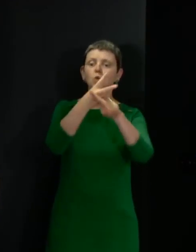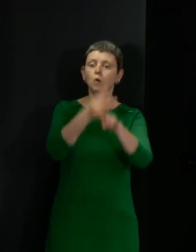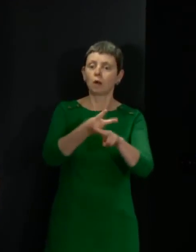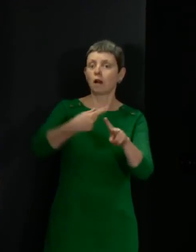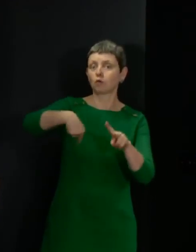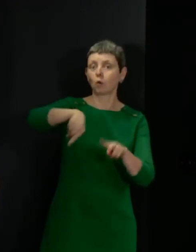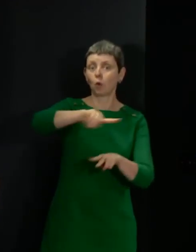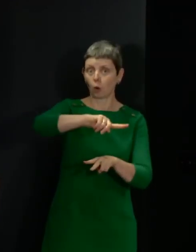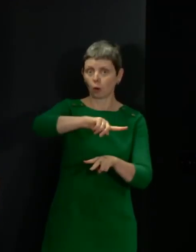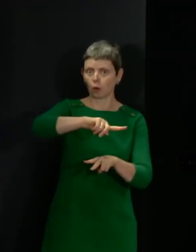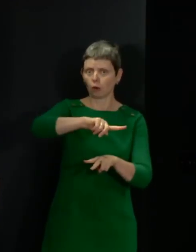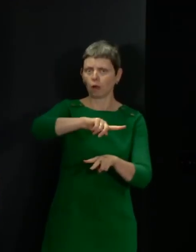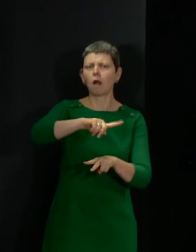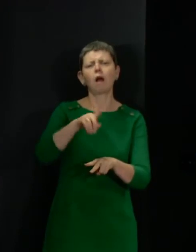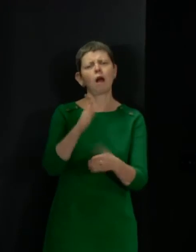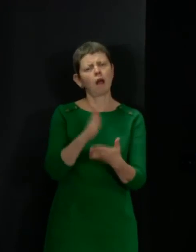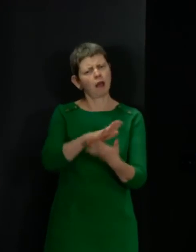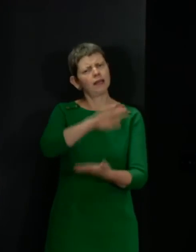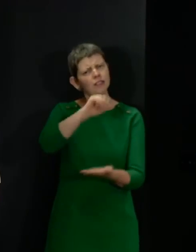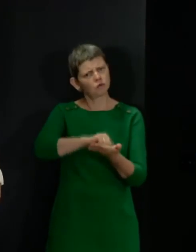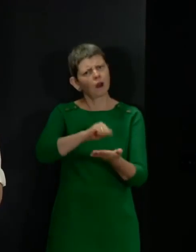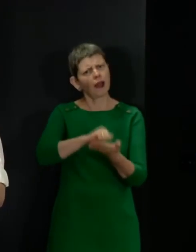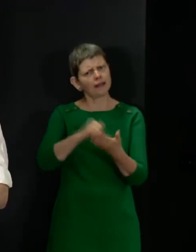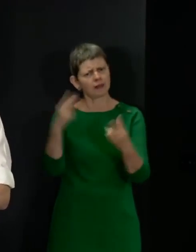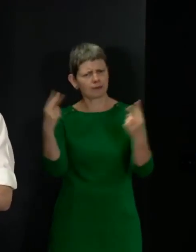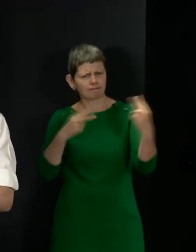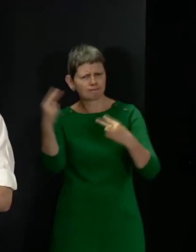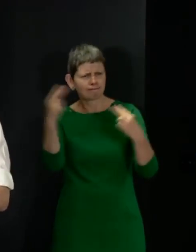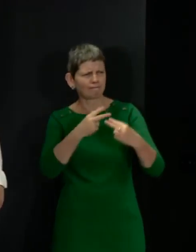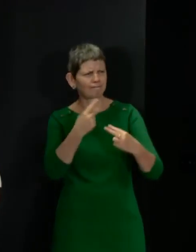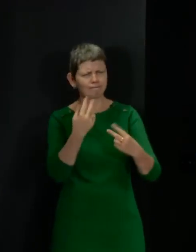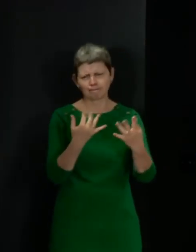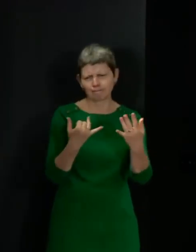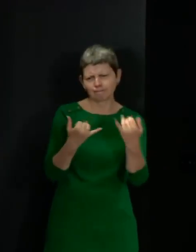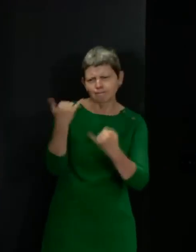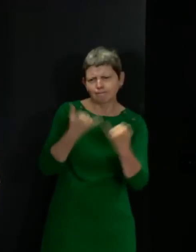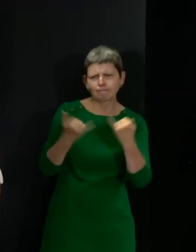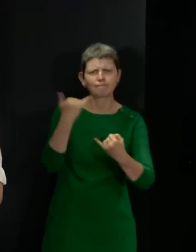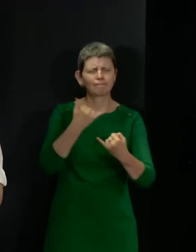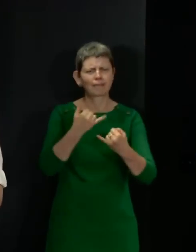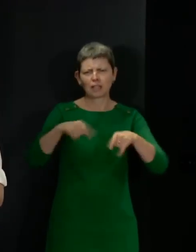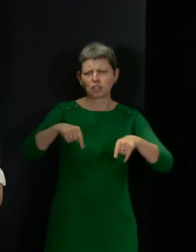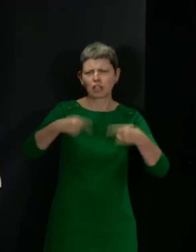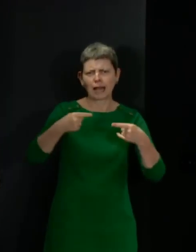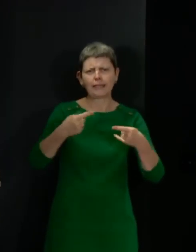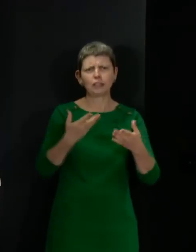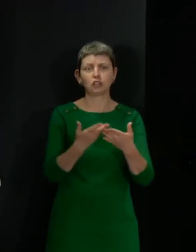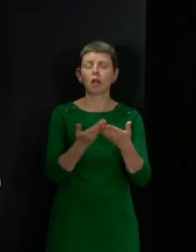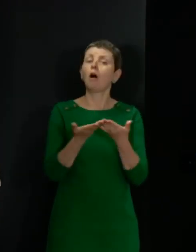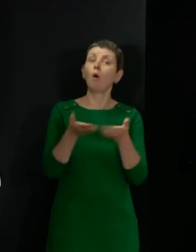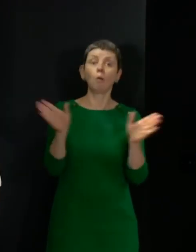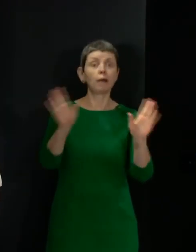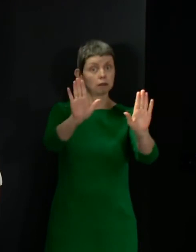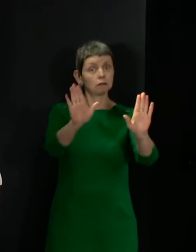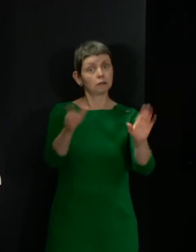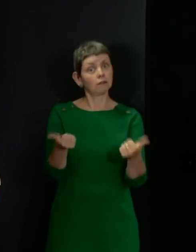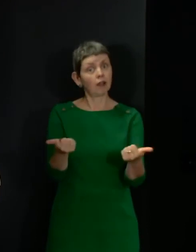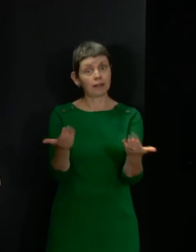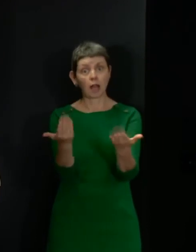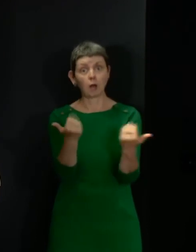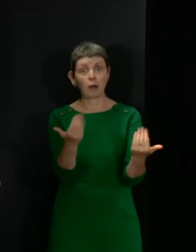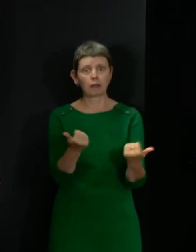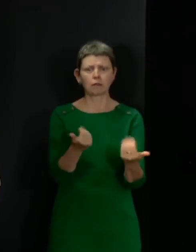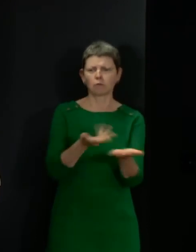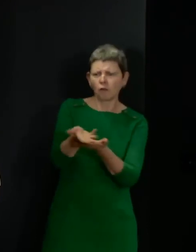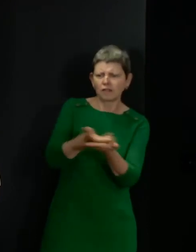rightly be subject to robust scrutiny, focus and challenge. And I welcome that challenge. I welcome an open, direct, transparent conversation